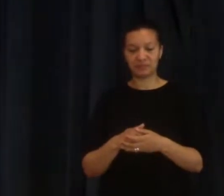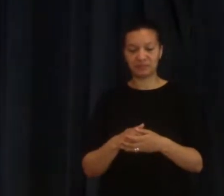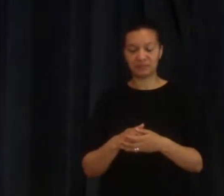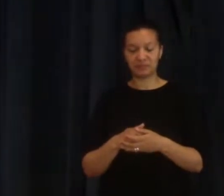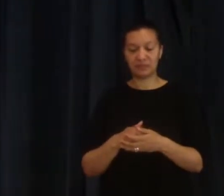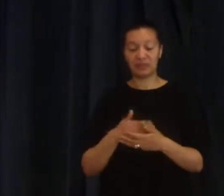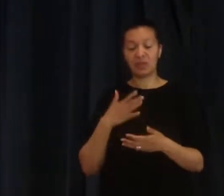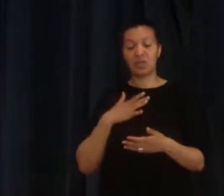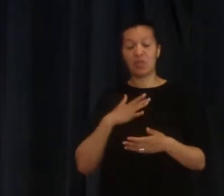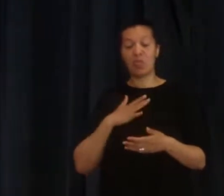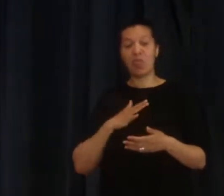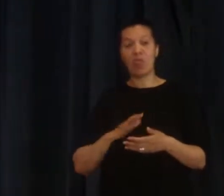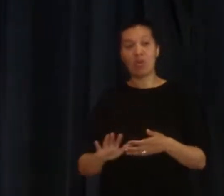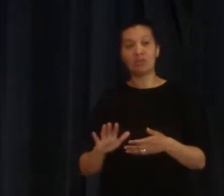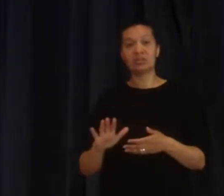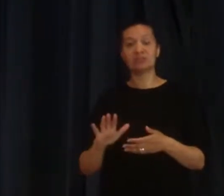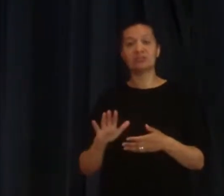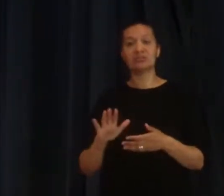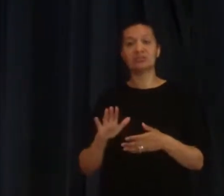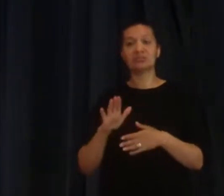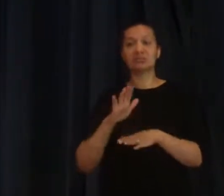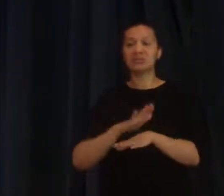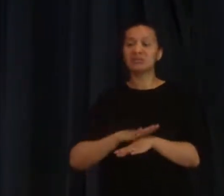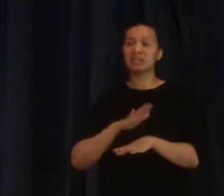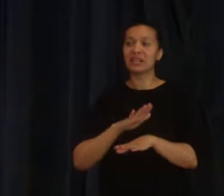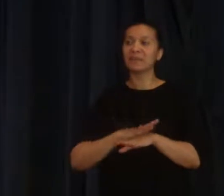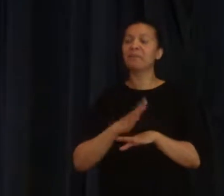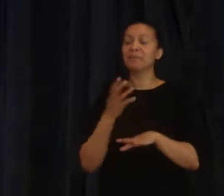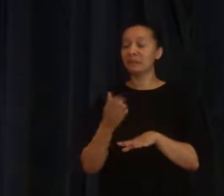and I want us to spend a few moments